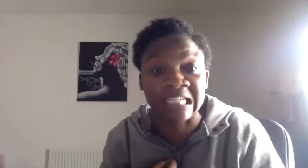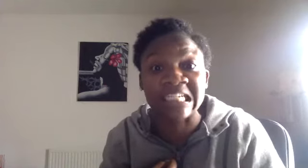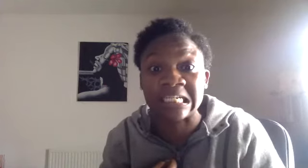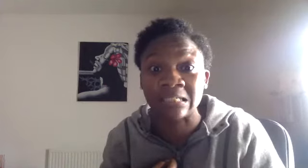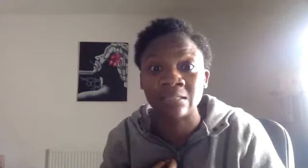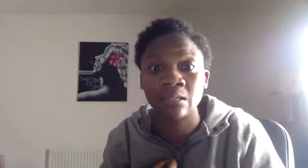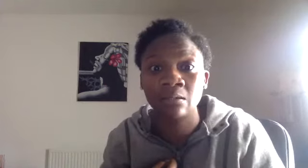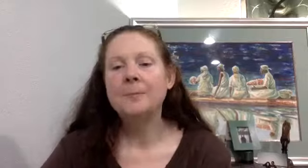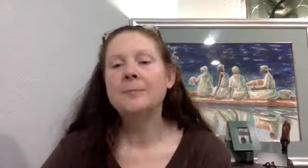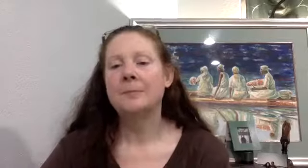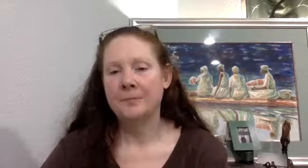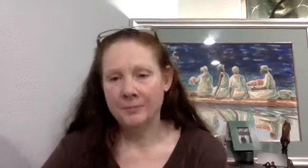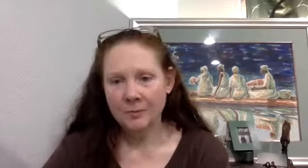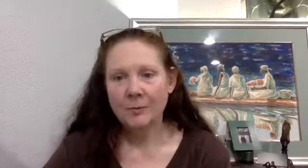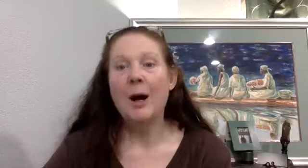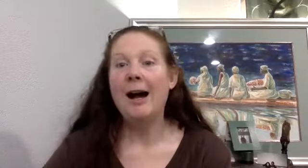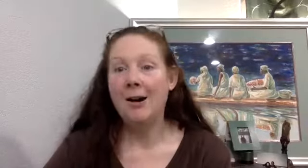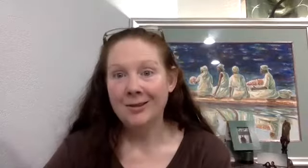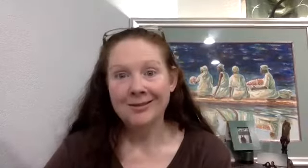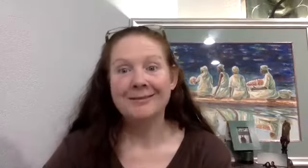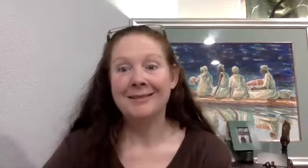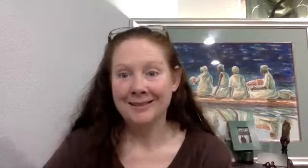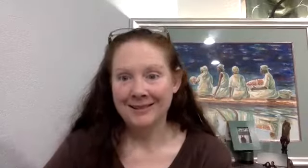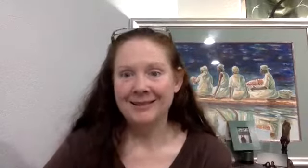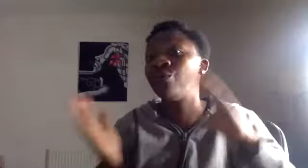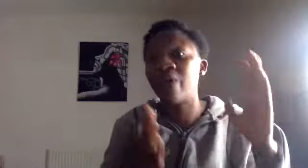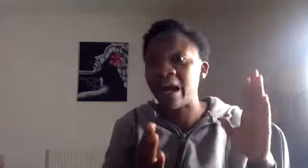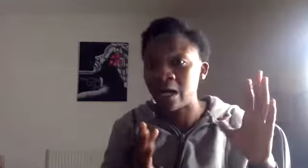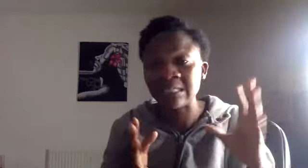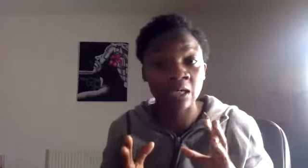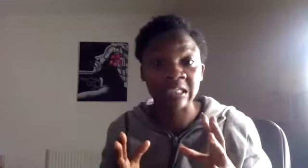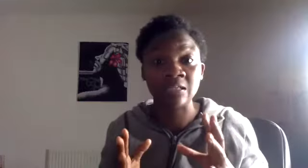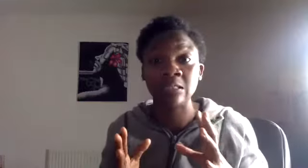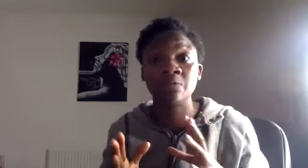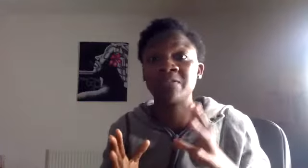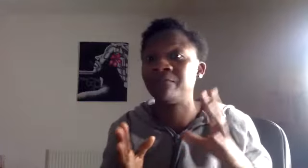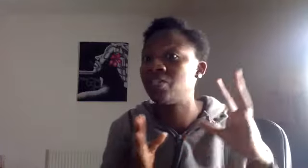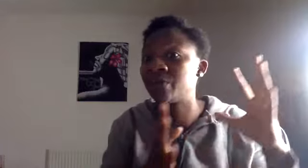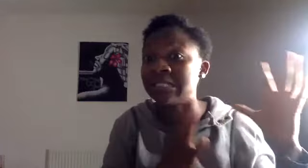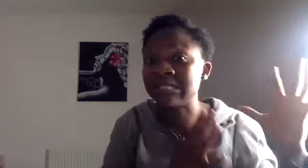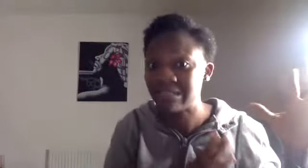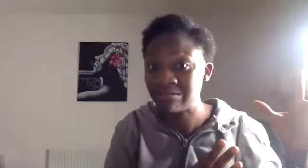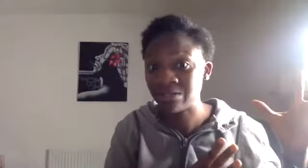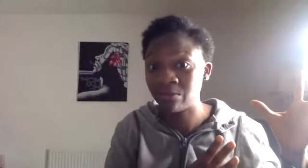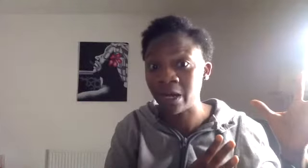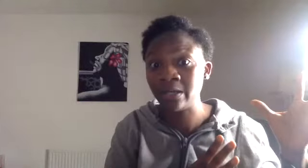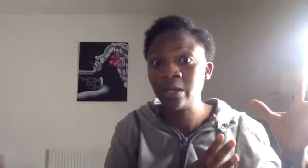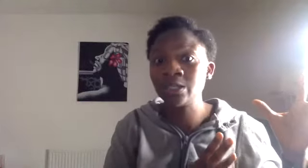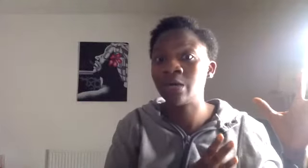years. Okay. But I know that before that, and I started in the system as a physio assistant, right? So